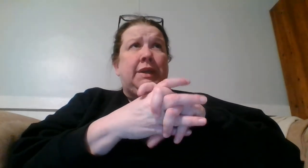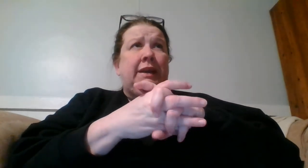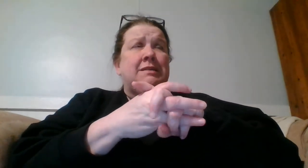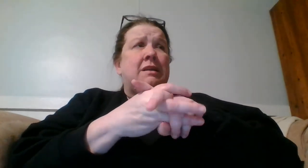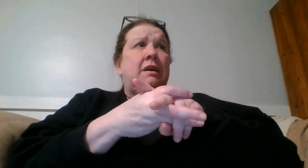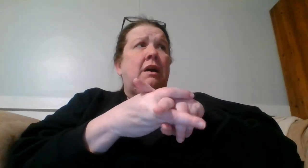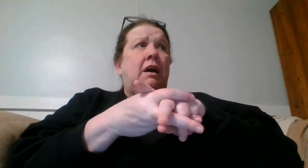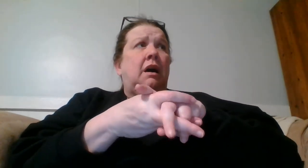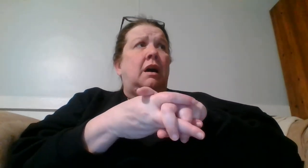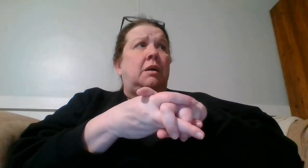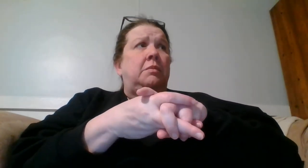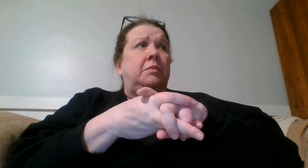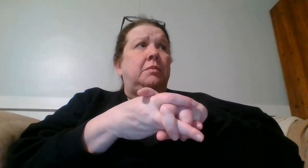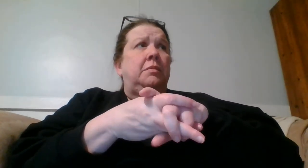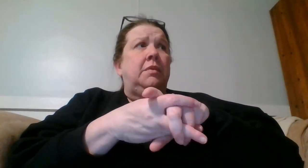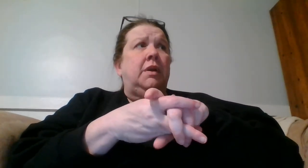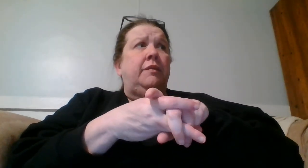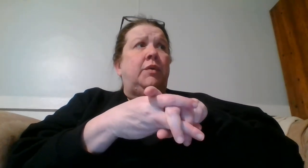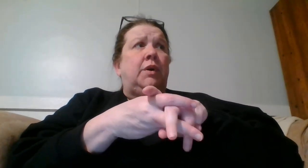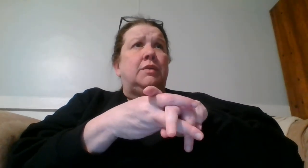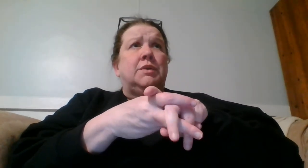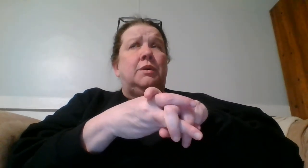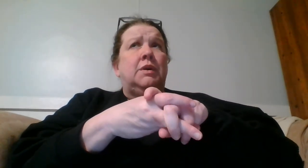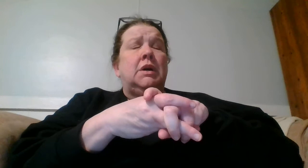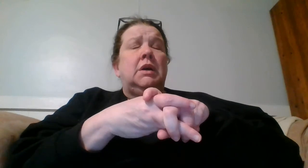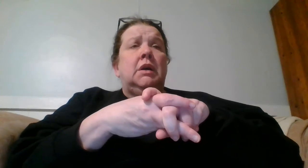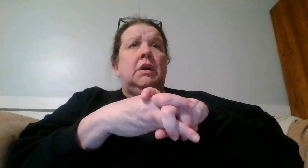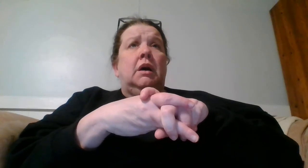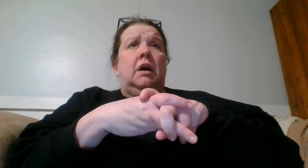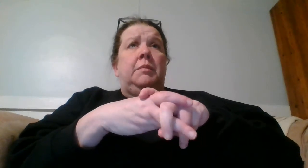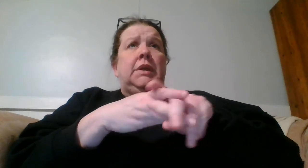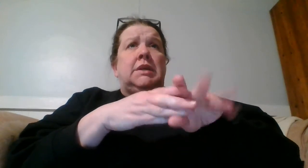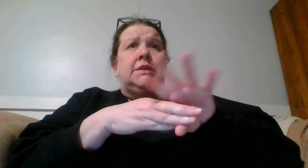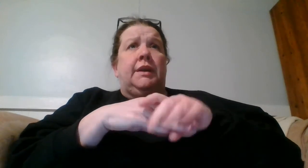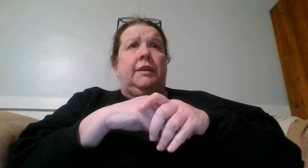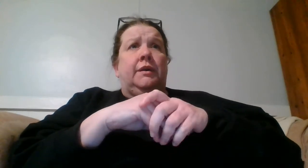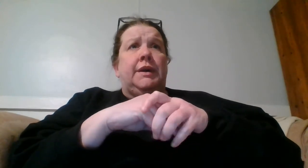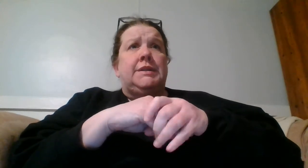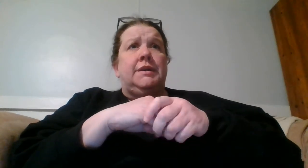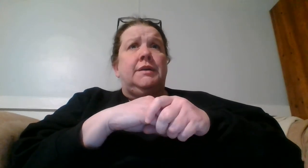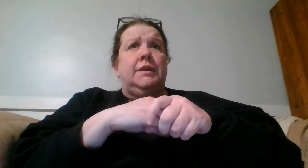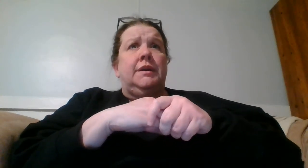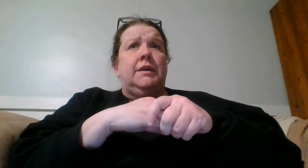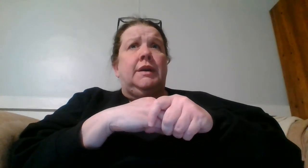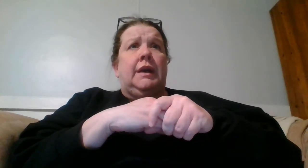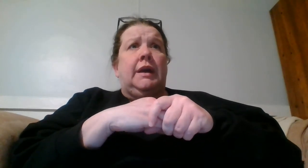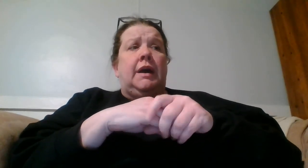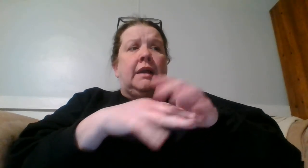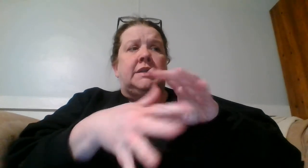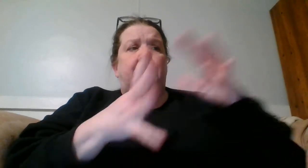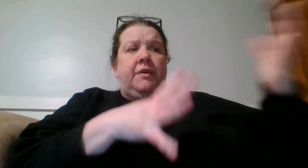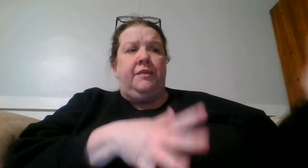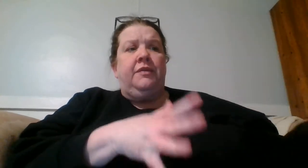days um in phone calls so um it does get a little crazy on top of